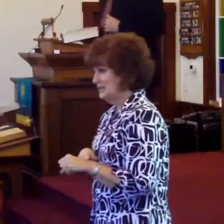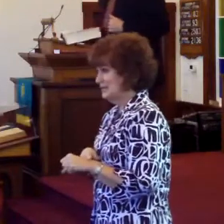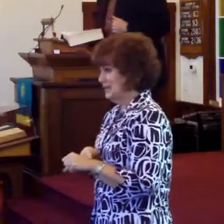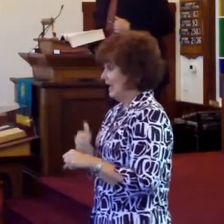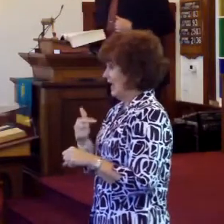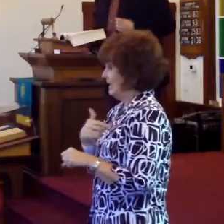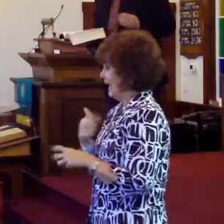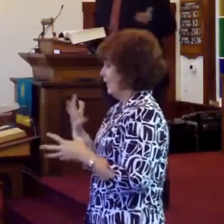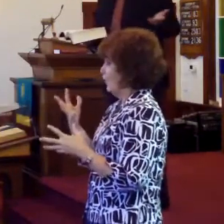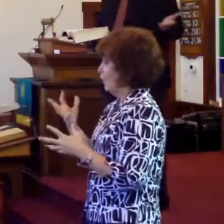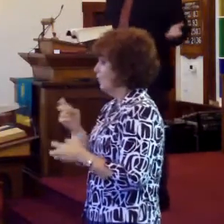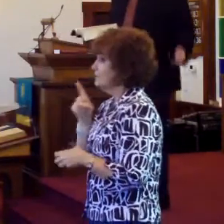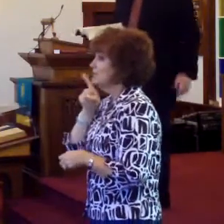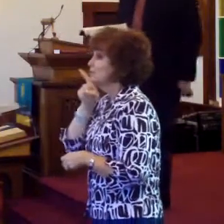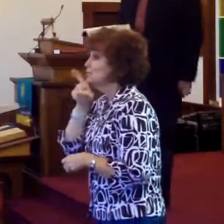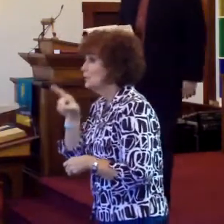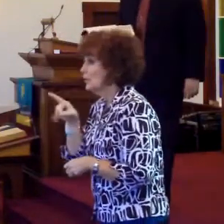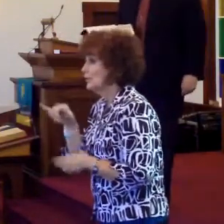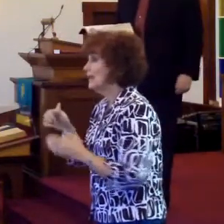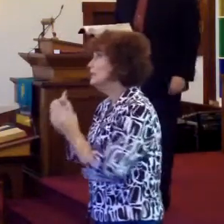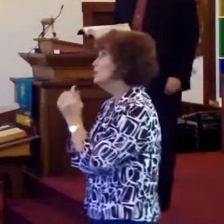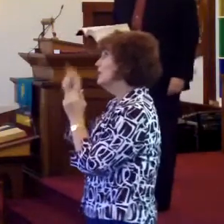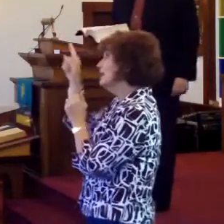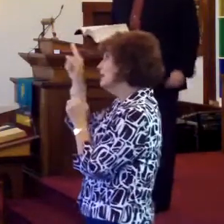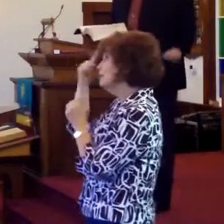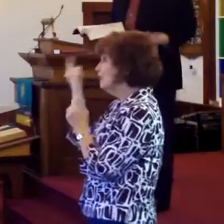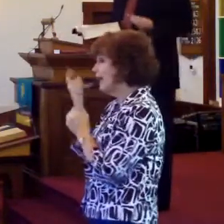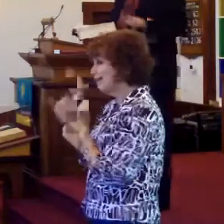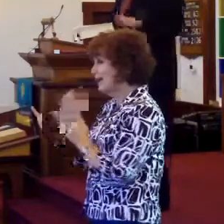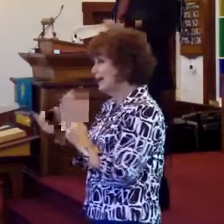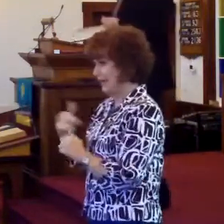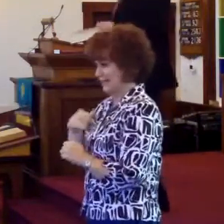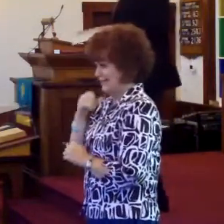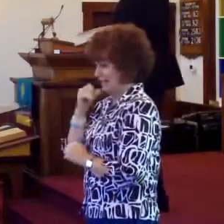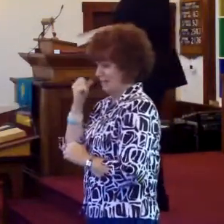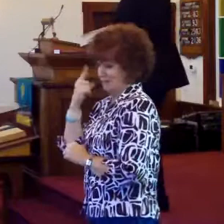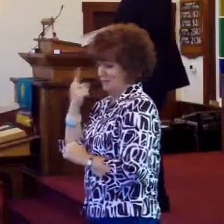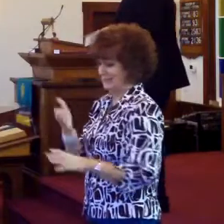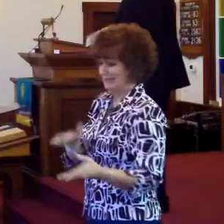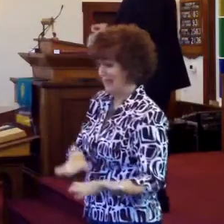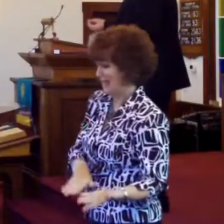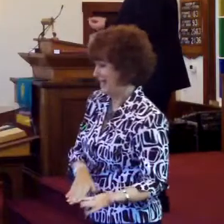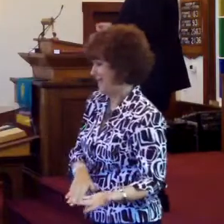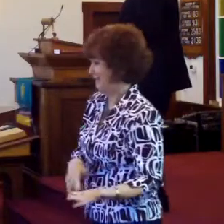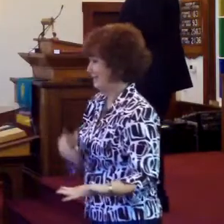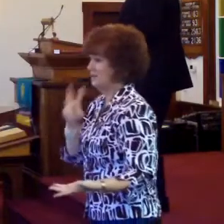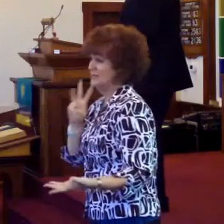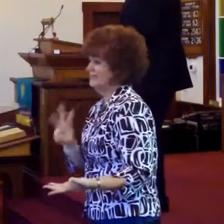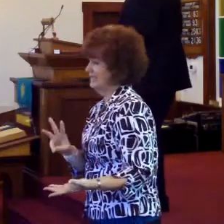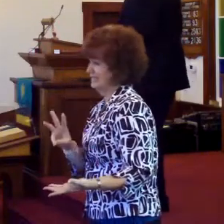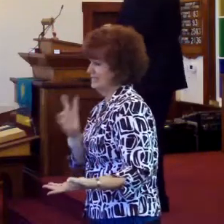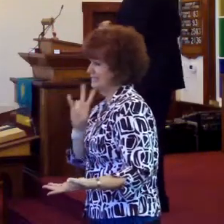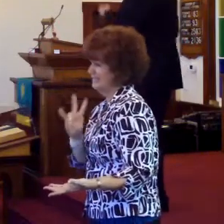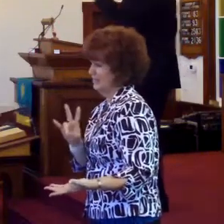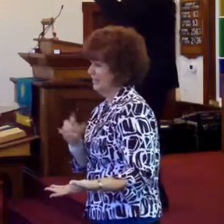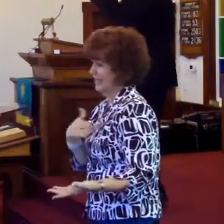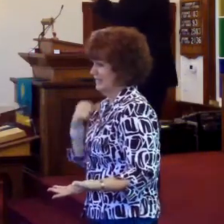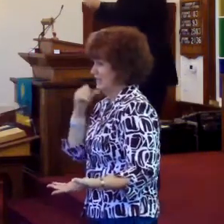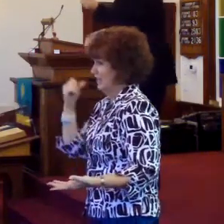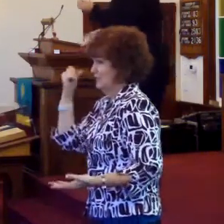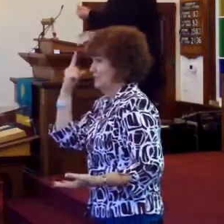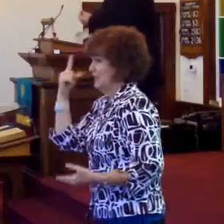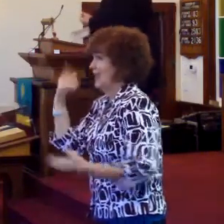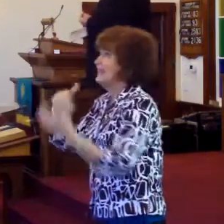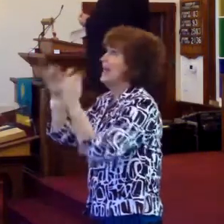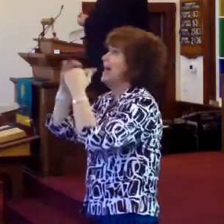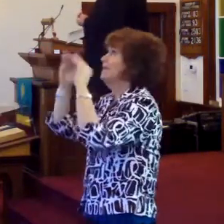And I wanted to be sure that I was going be with him forever and ever. I didn't understand about death at six to seven years old. I didn't understand